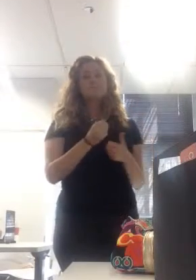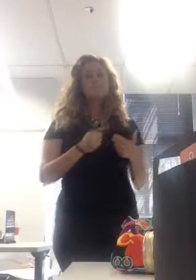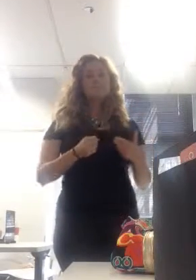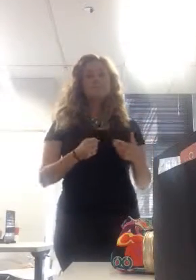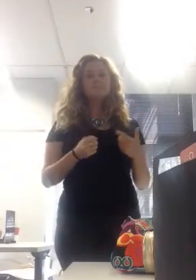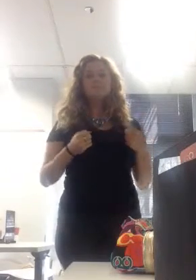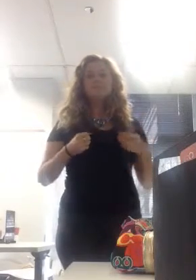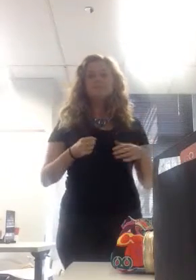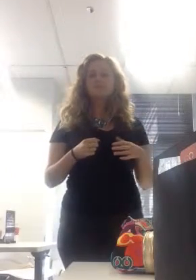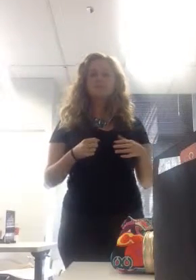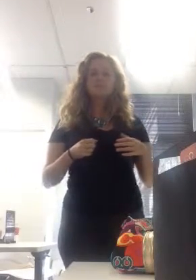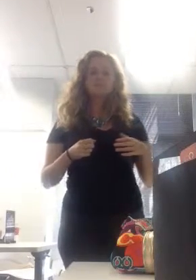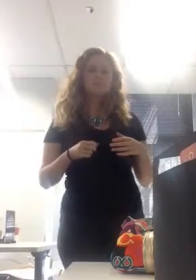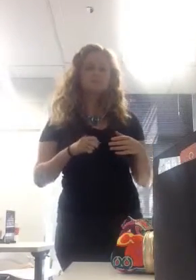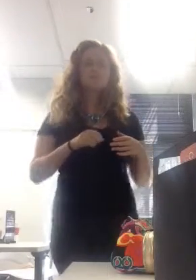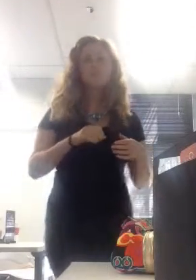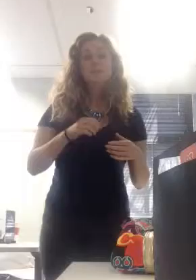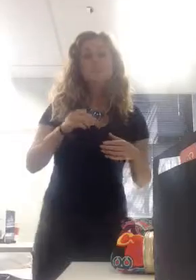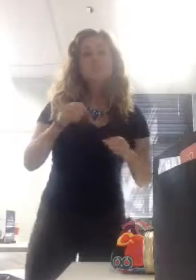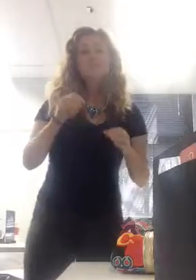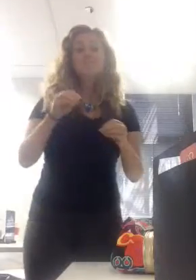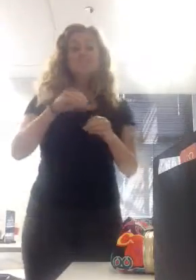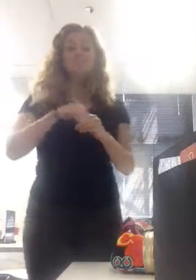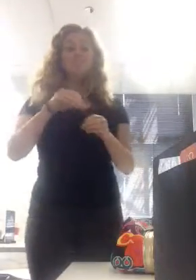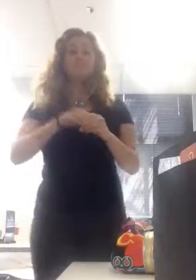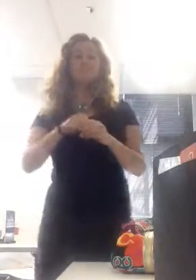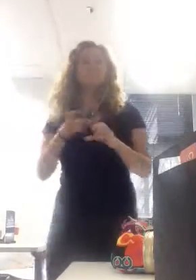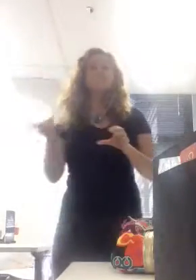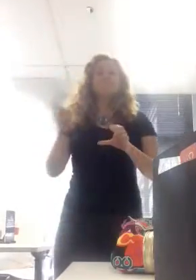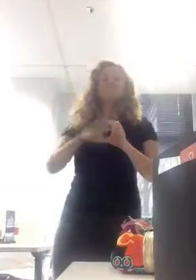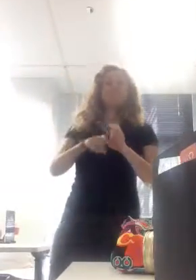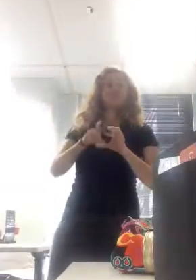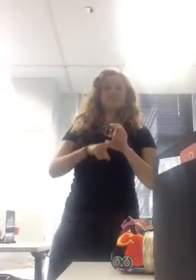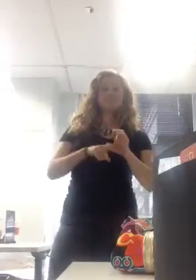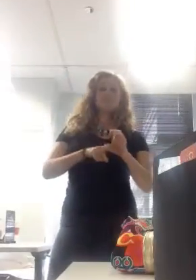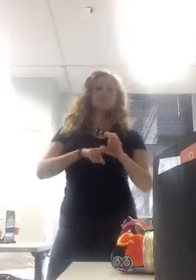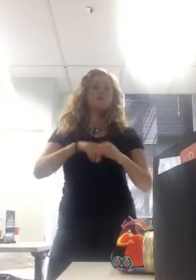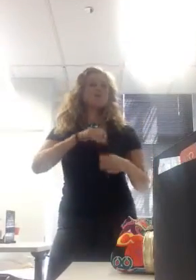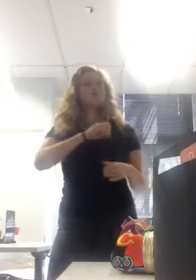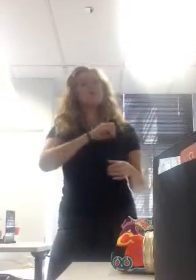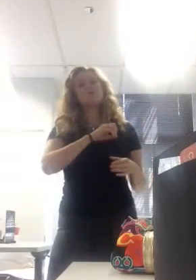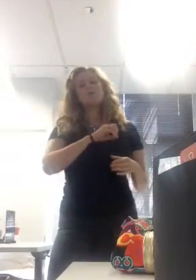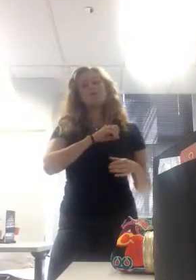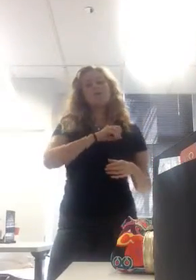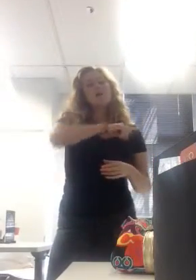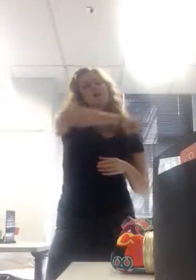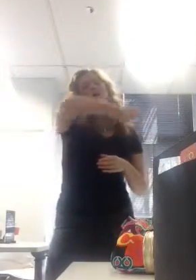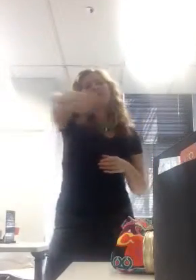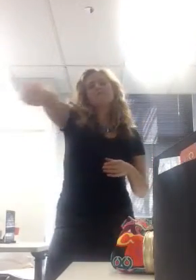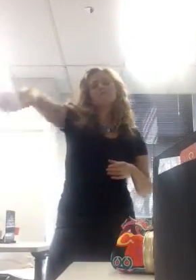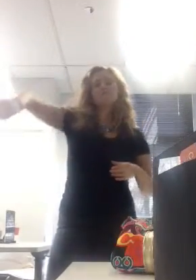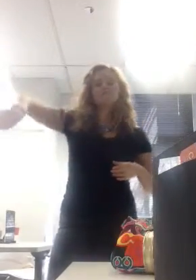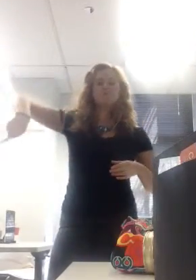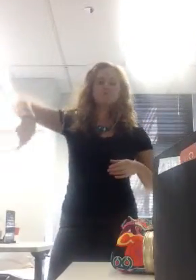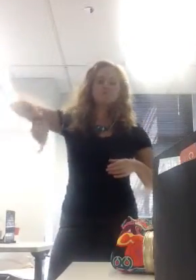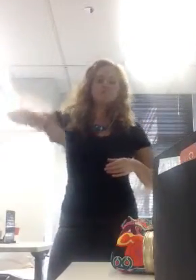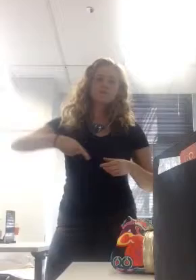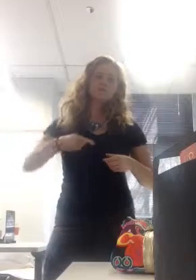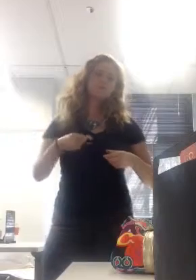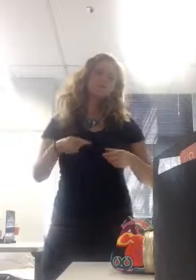doctor over here. And you make the same amount as your workers. any of your folk overhead pens. typically, in a command economy, under